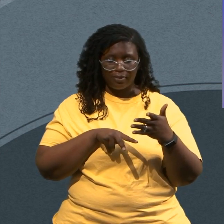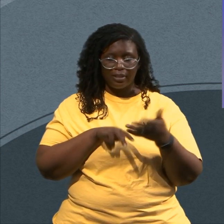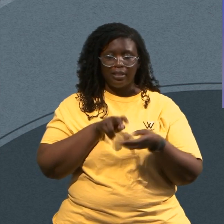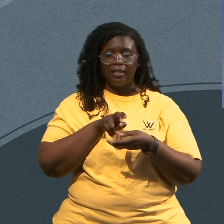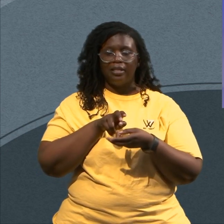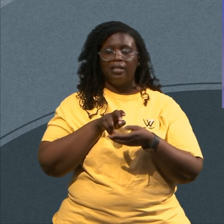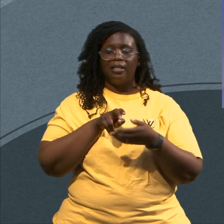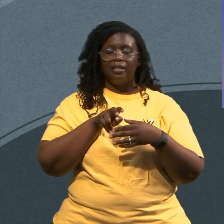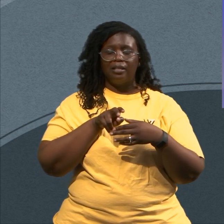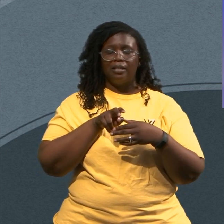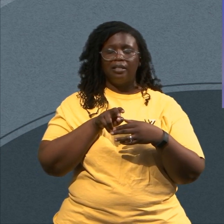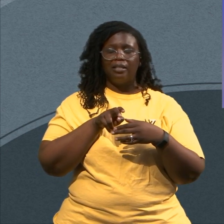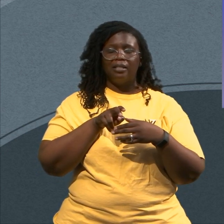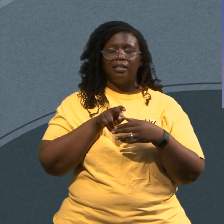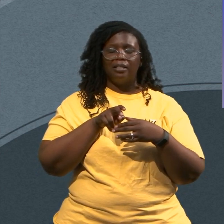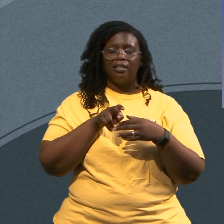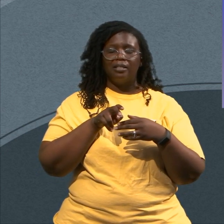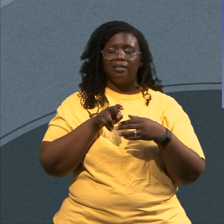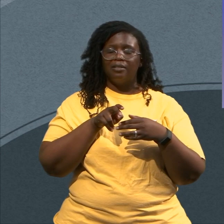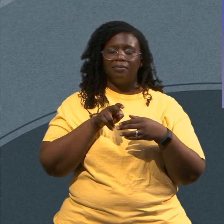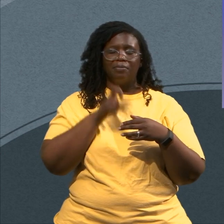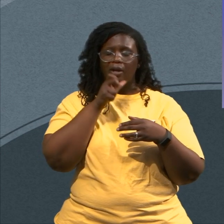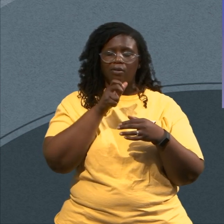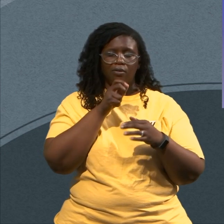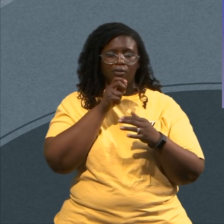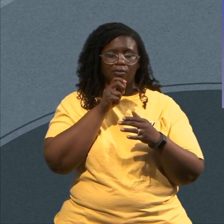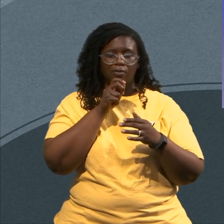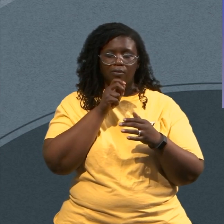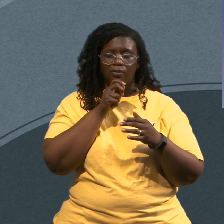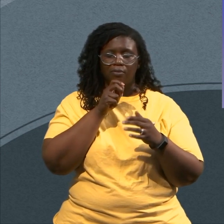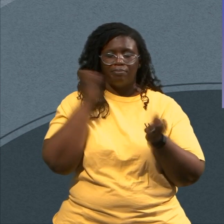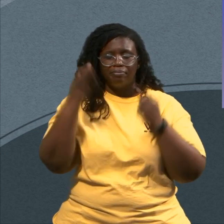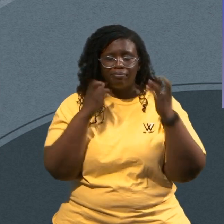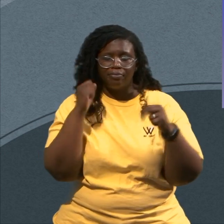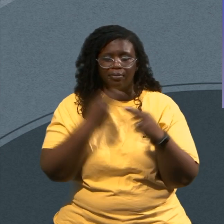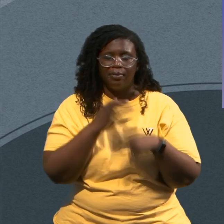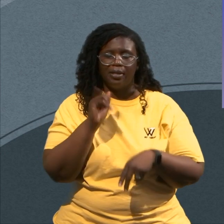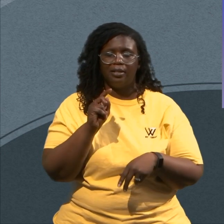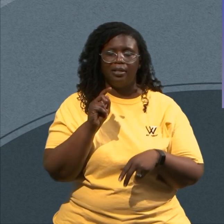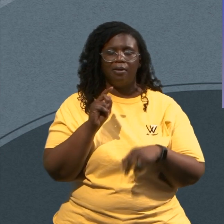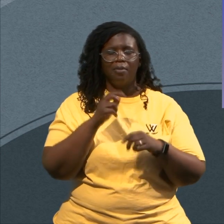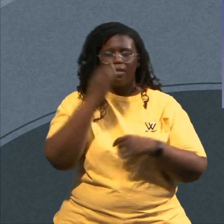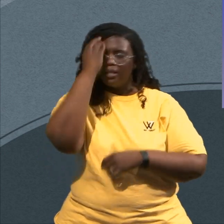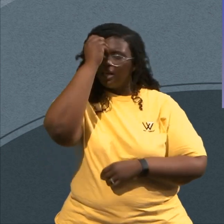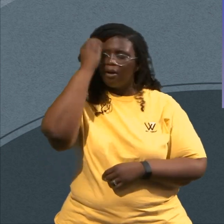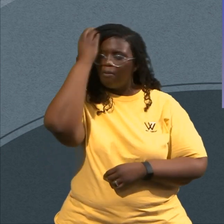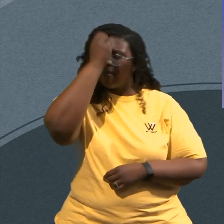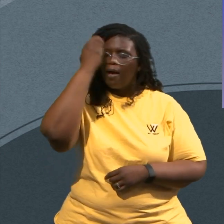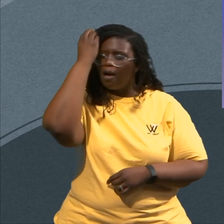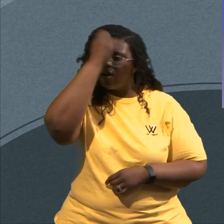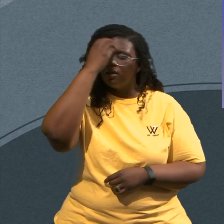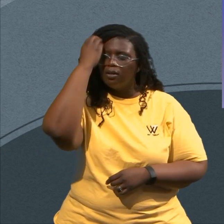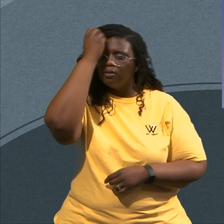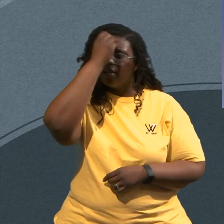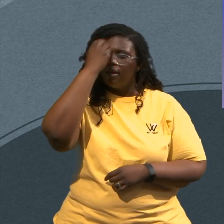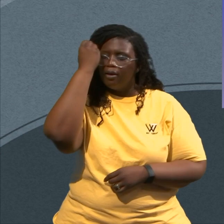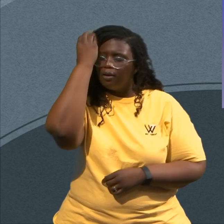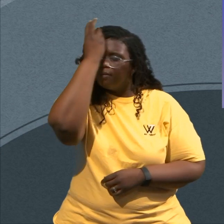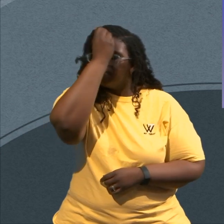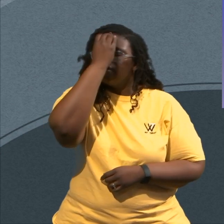When I come Out of that pause I'm going have A greater praise Than when I went In that pause Because sometimes You're too